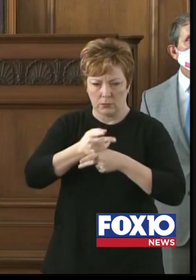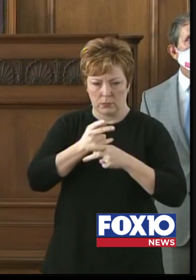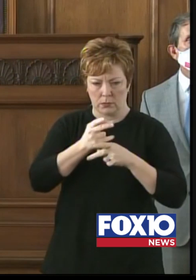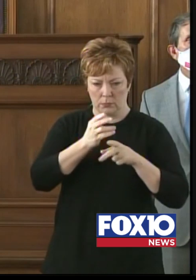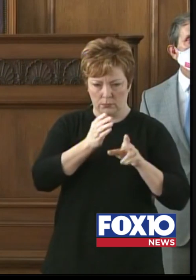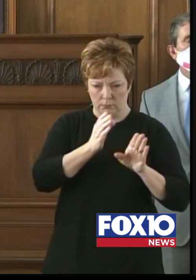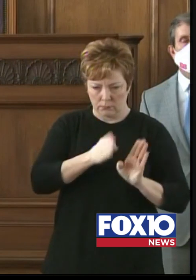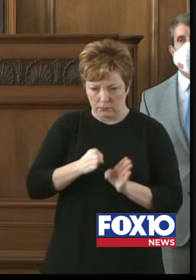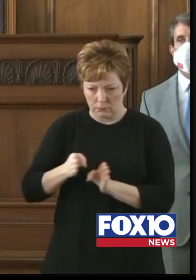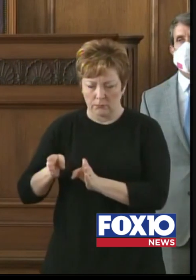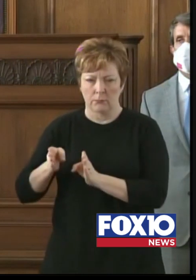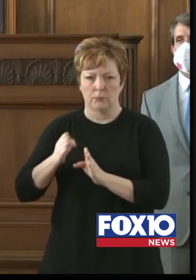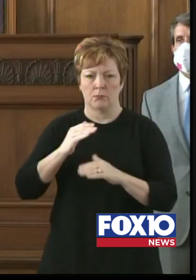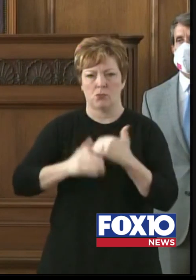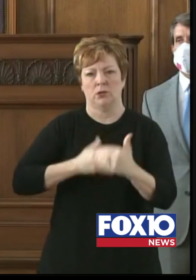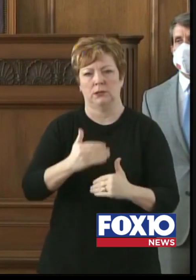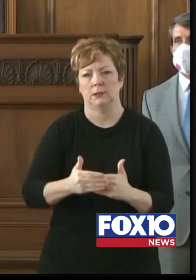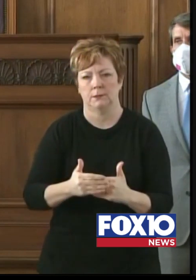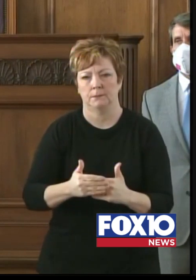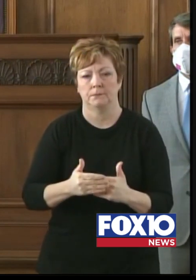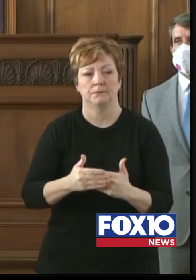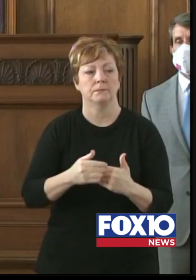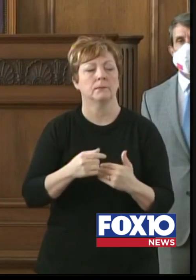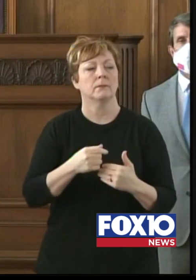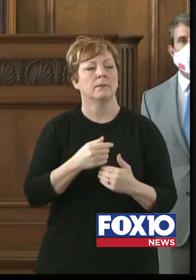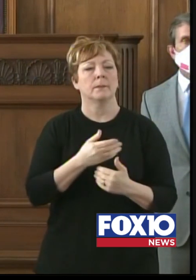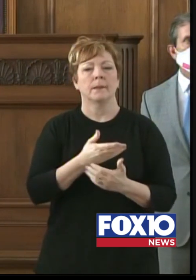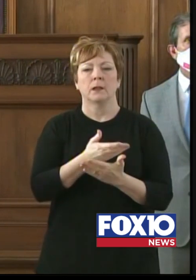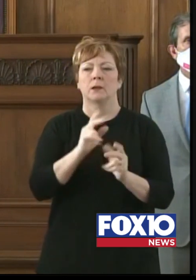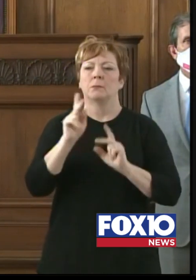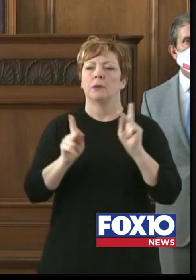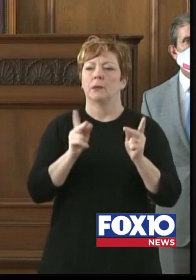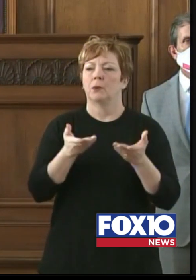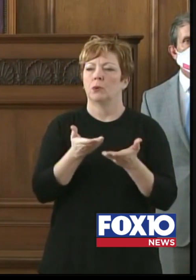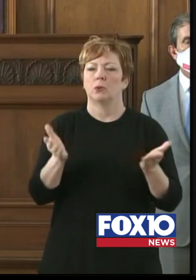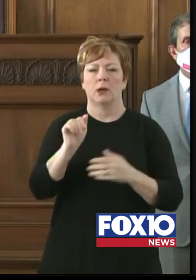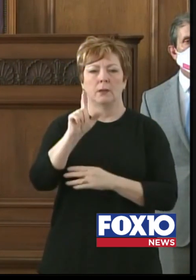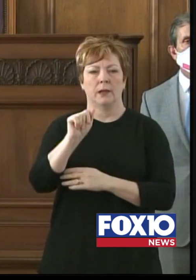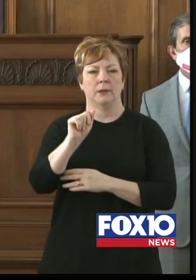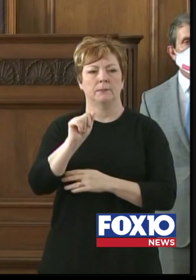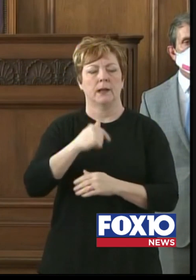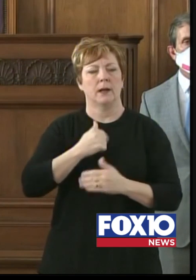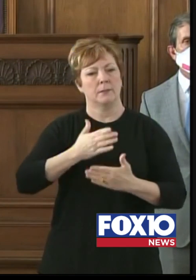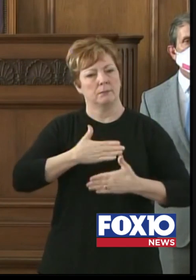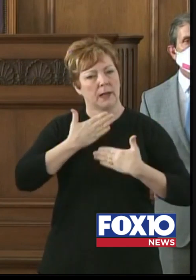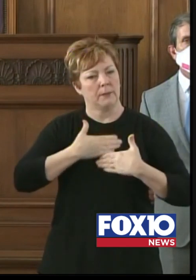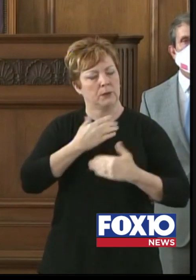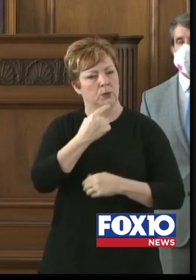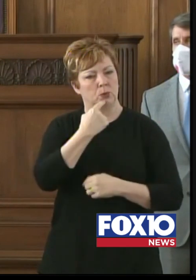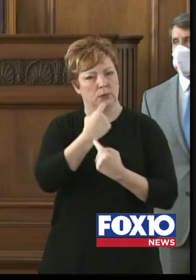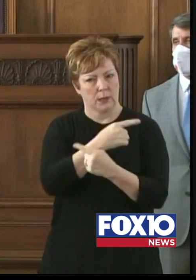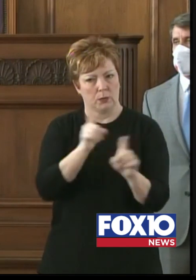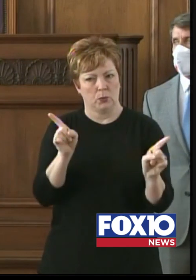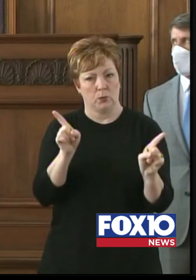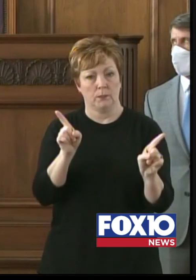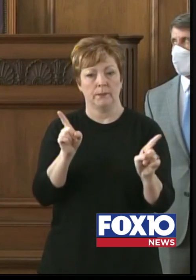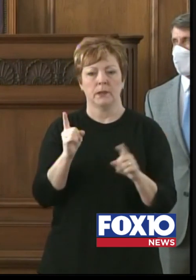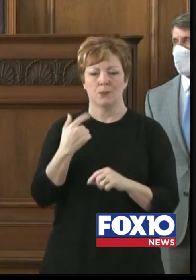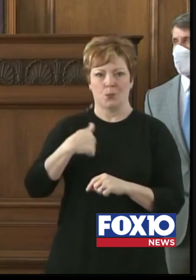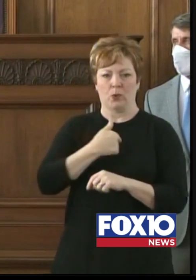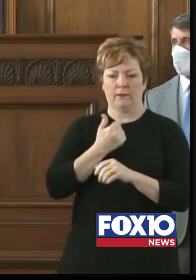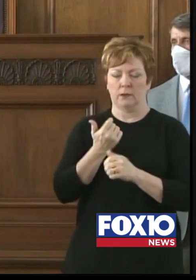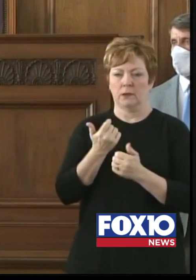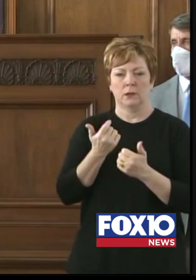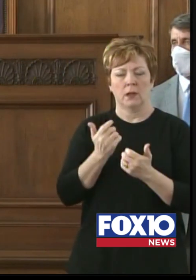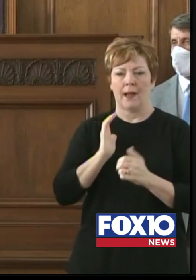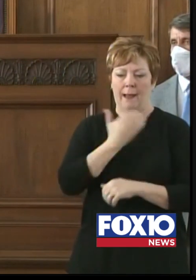My fellow Alabamians, I am pleased to say that because of the efforts during these unprecedented